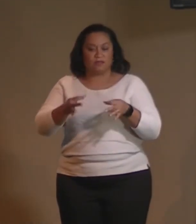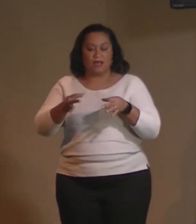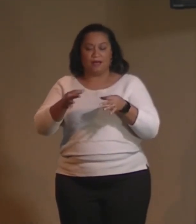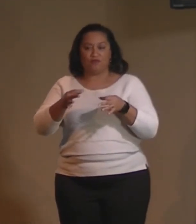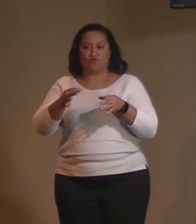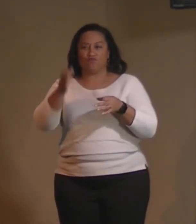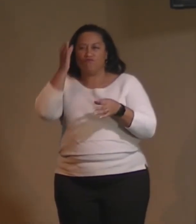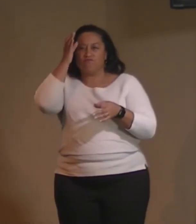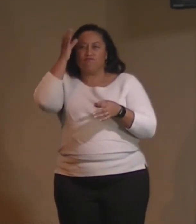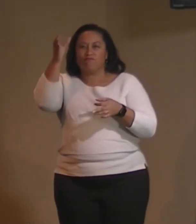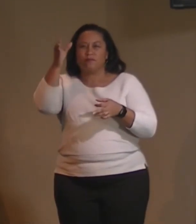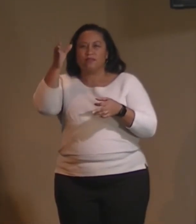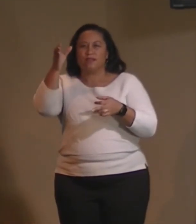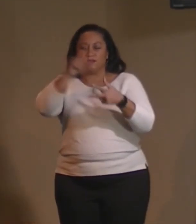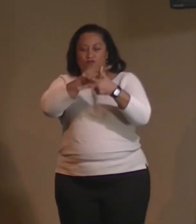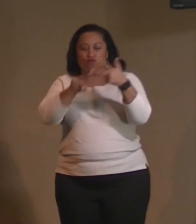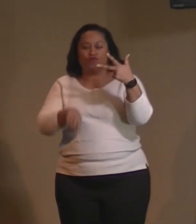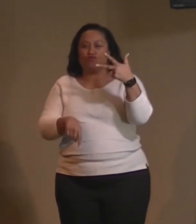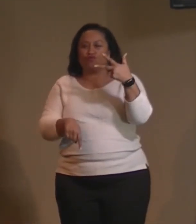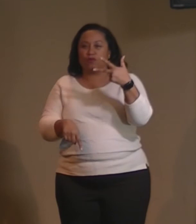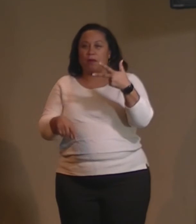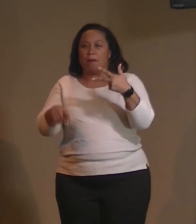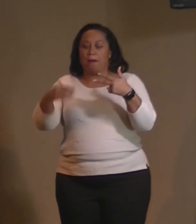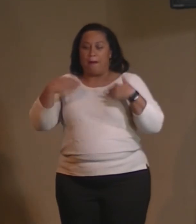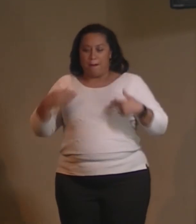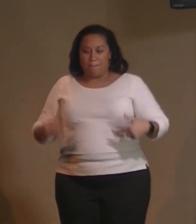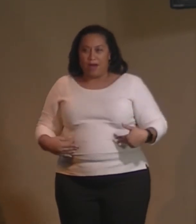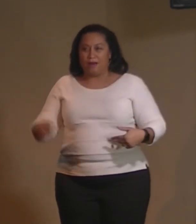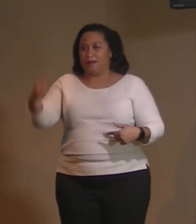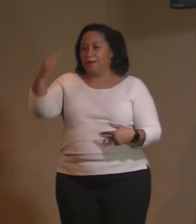Trinity, that's basically what it says. Body, mind, and soul.